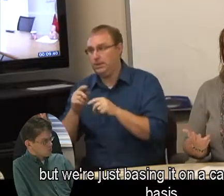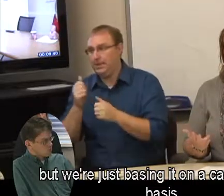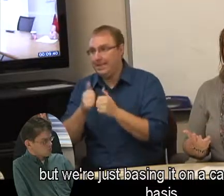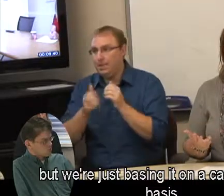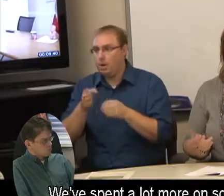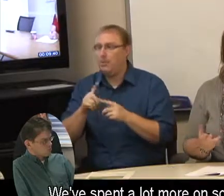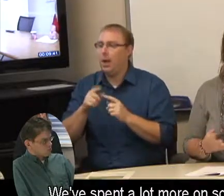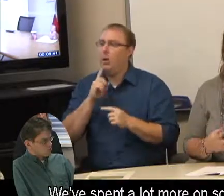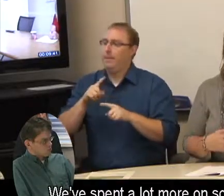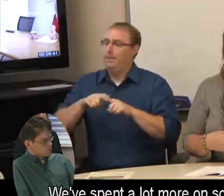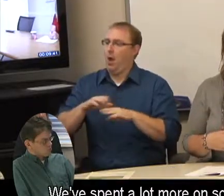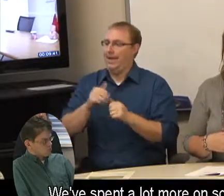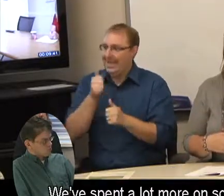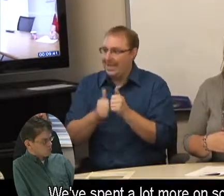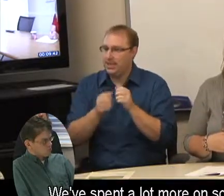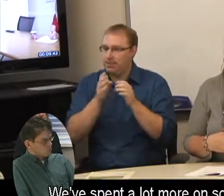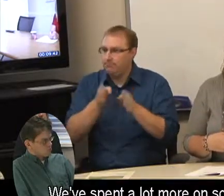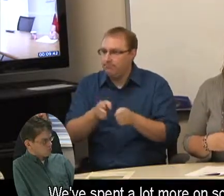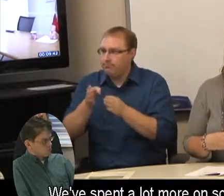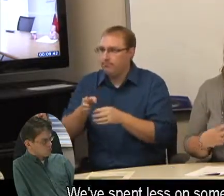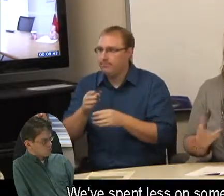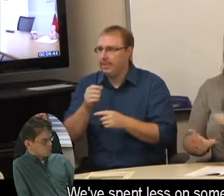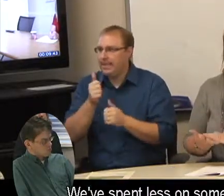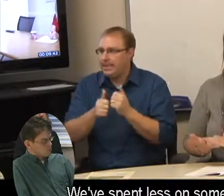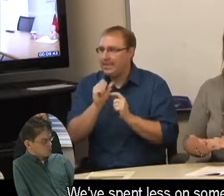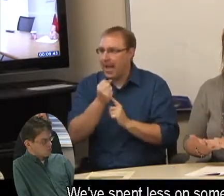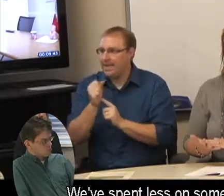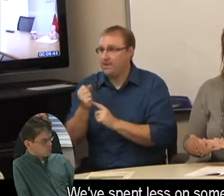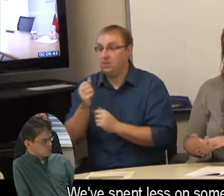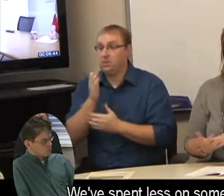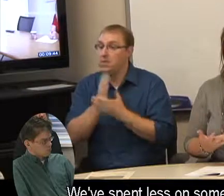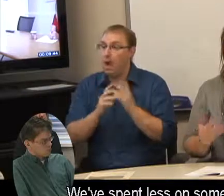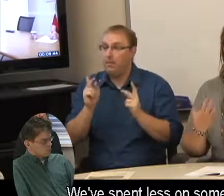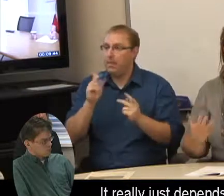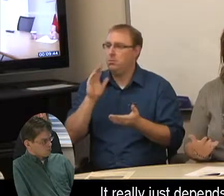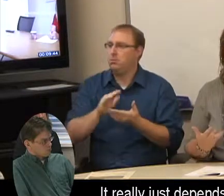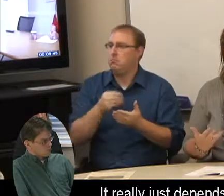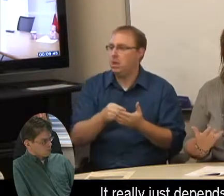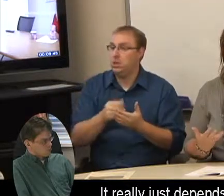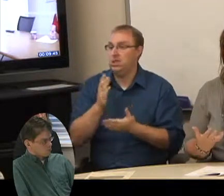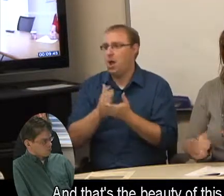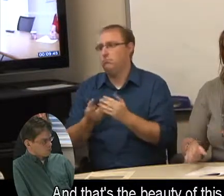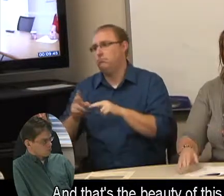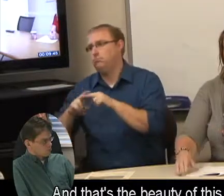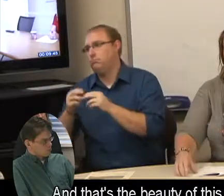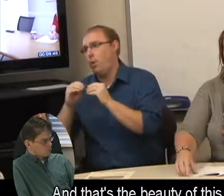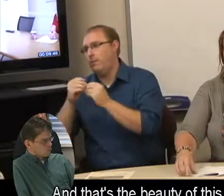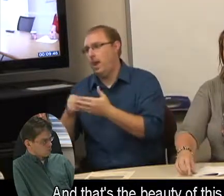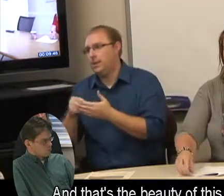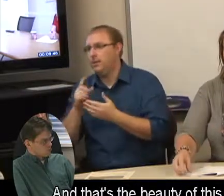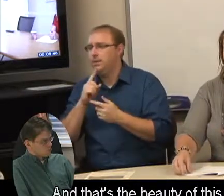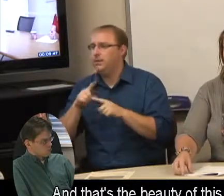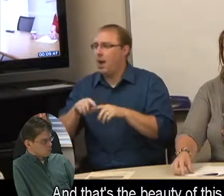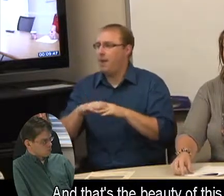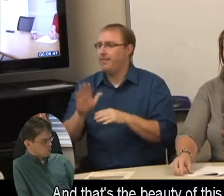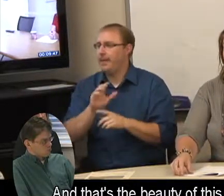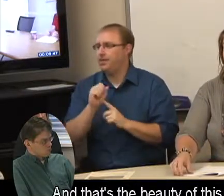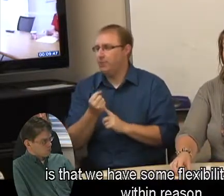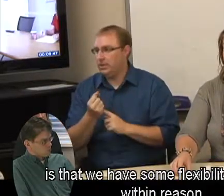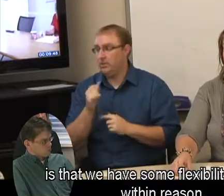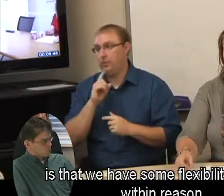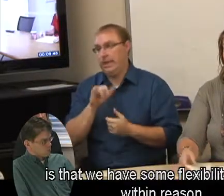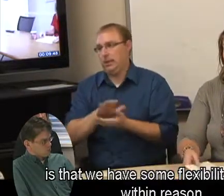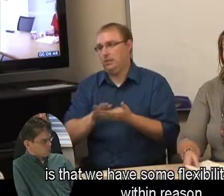-by-case basis. We've spent a lot more on some folks. We've spent less on some folks. It really just depends. And that's the beauty of this